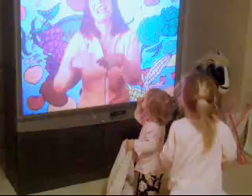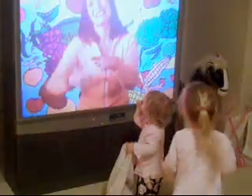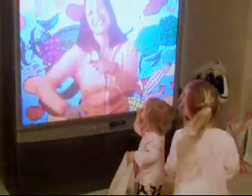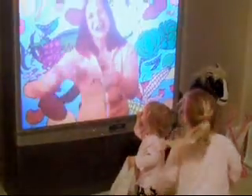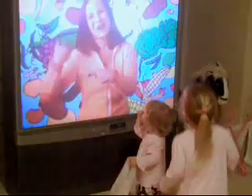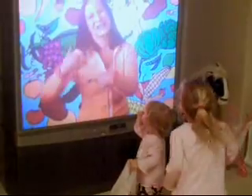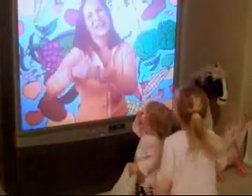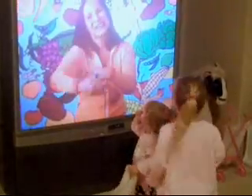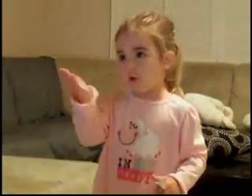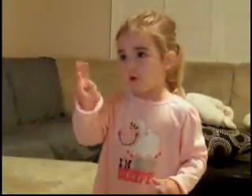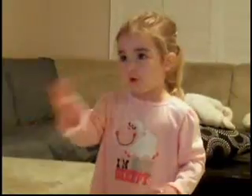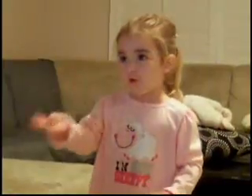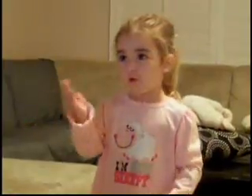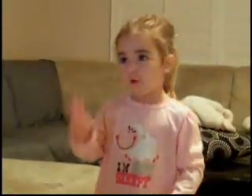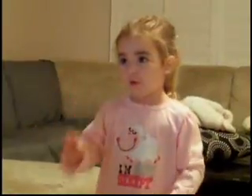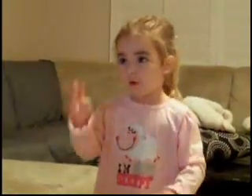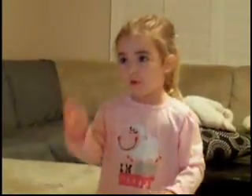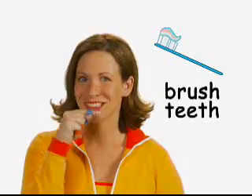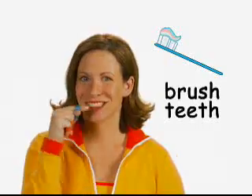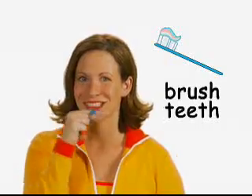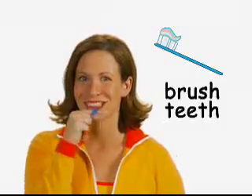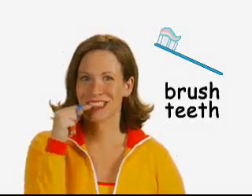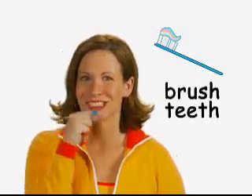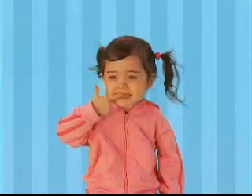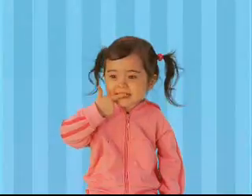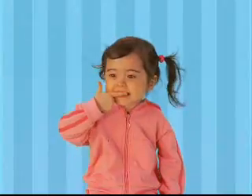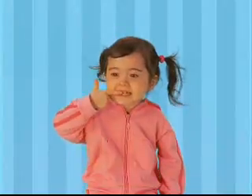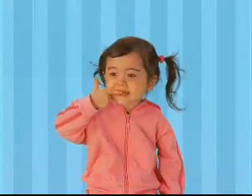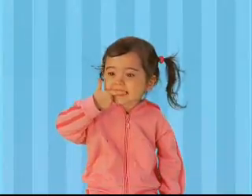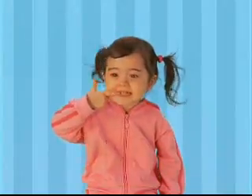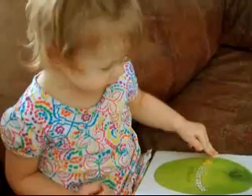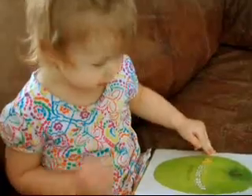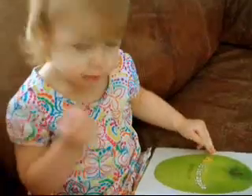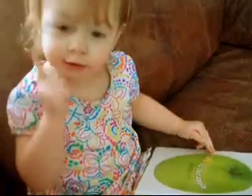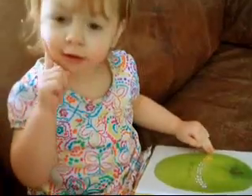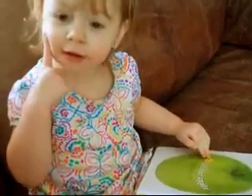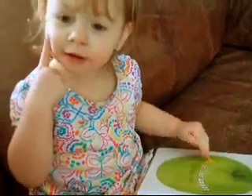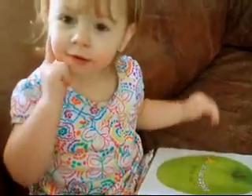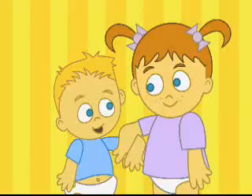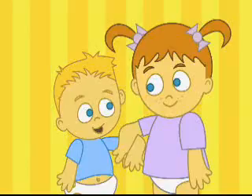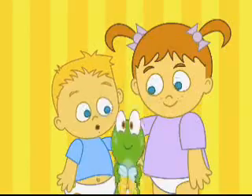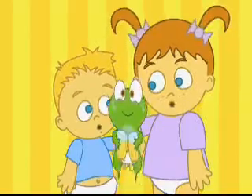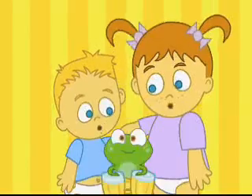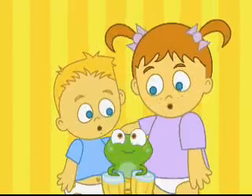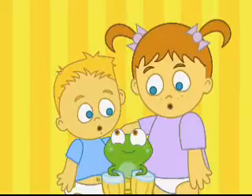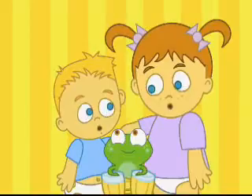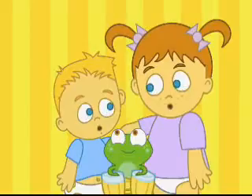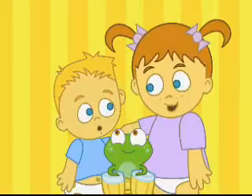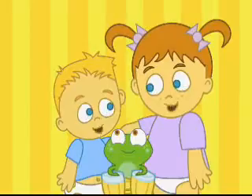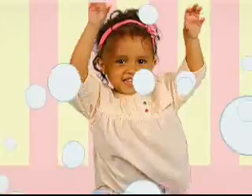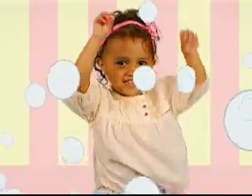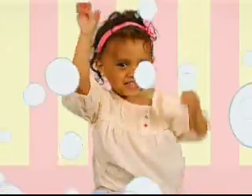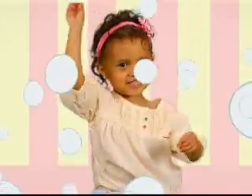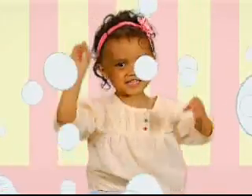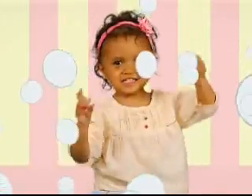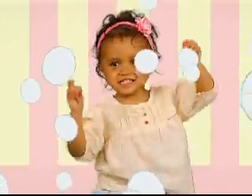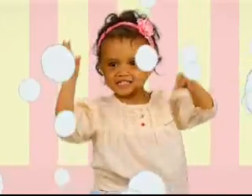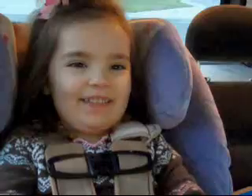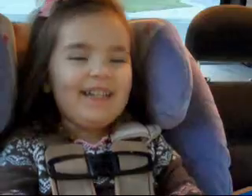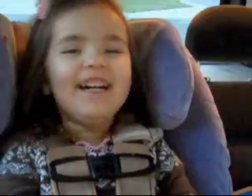children to communicate earlier using signs and gestures through music, letters, numbers, animals, and more, resulting in an early language and